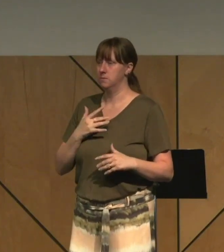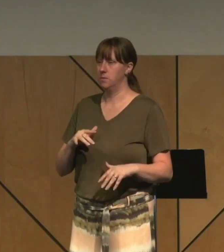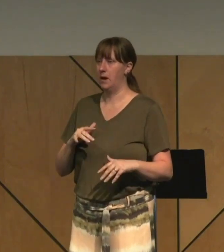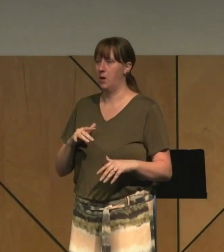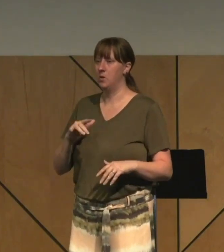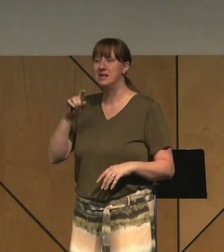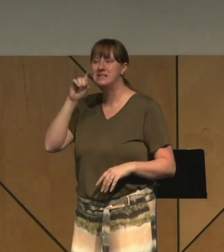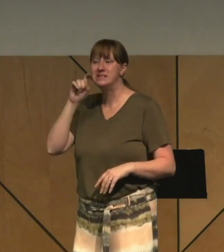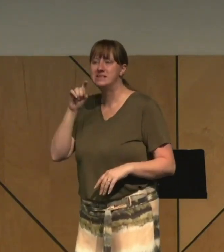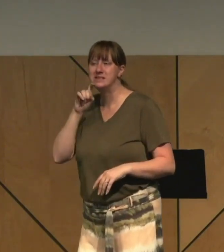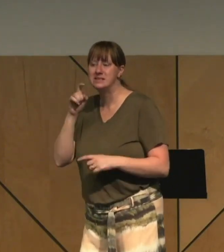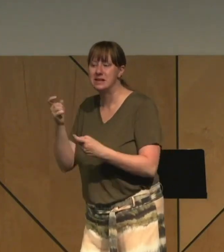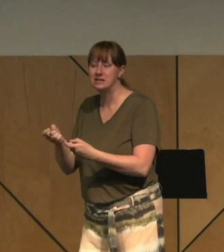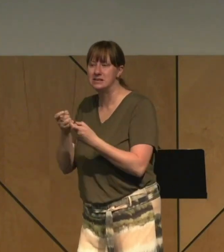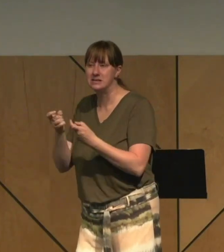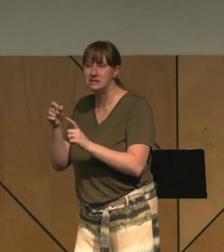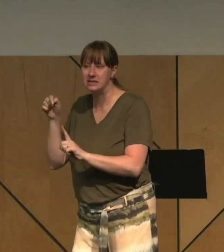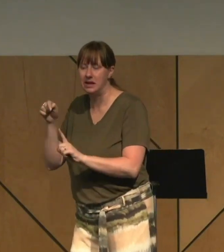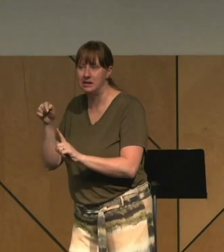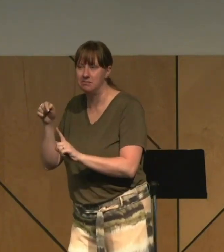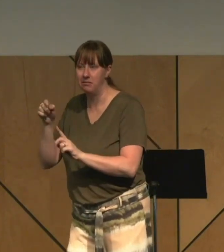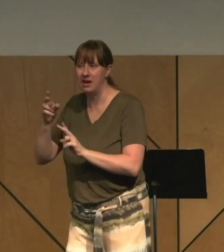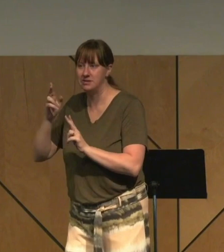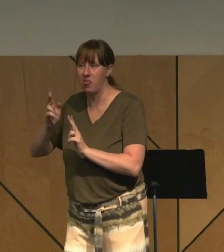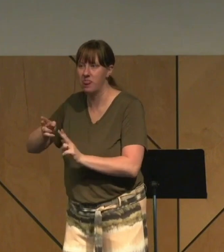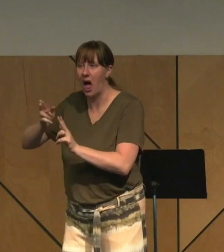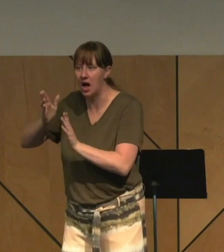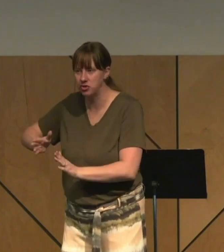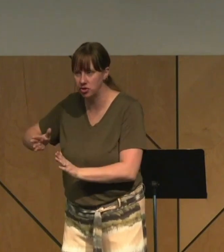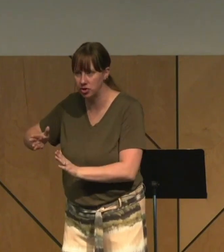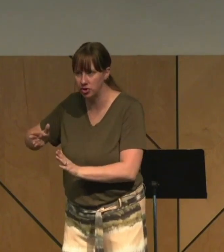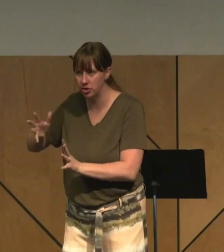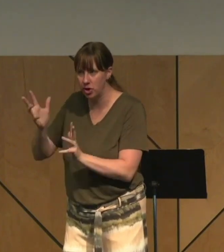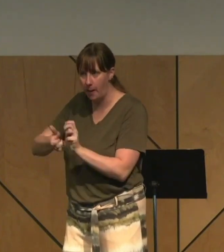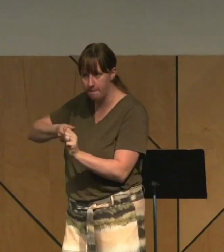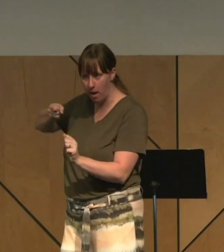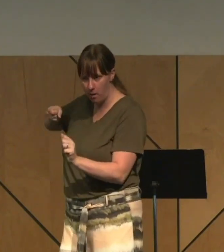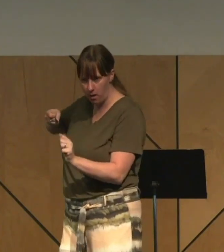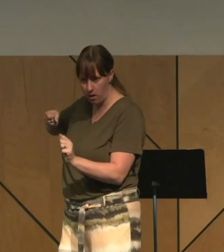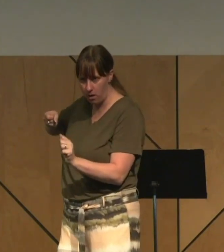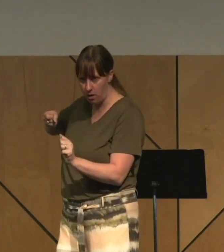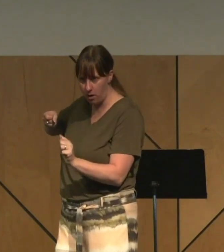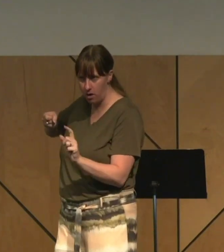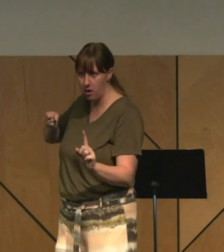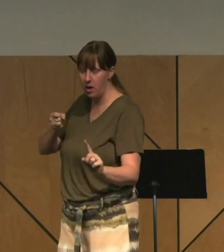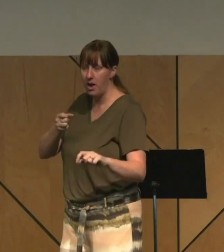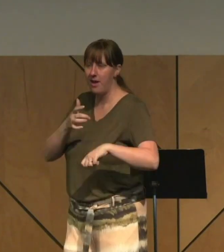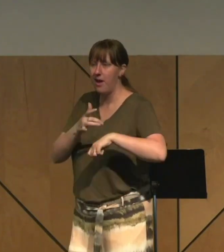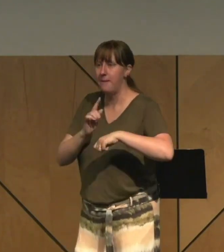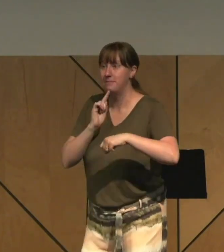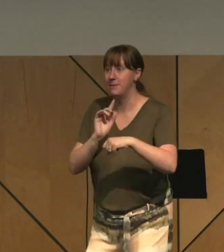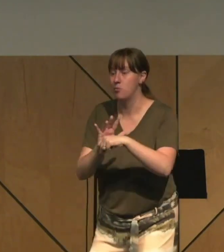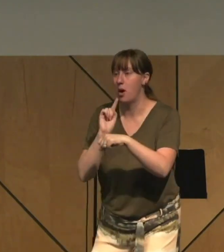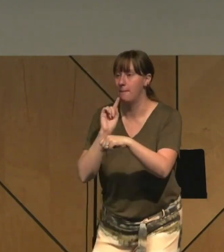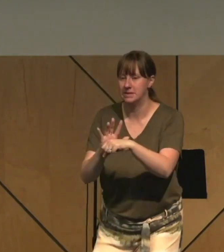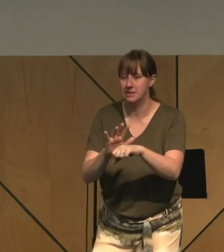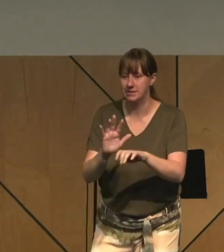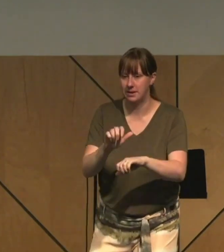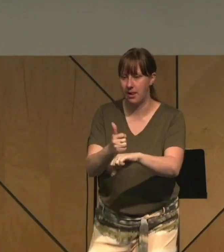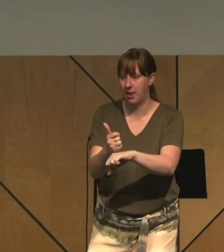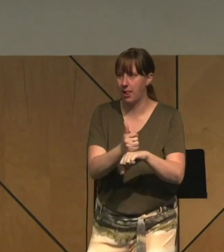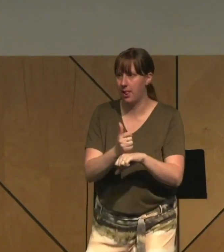sexual sin that's holding the bow. And the bait are these empty promises that it makes.